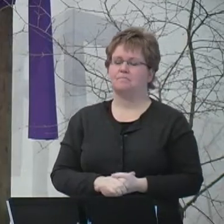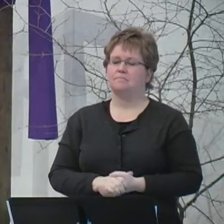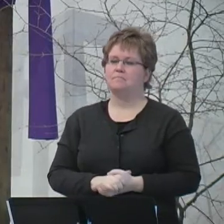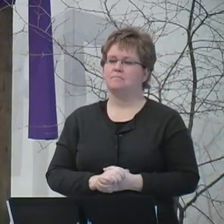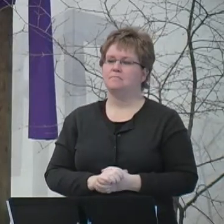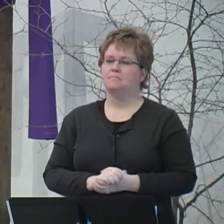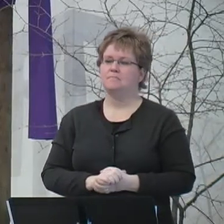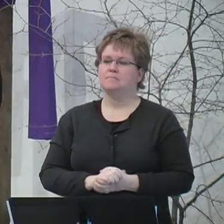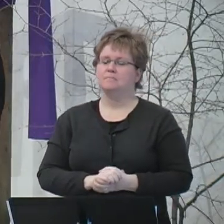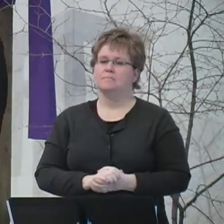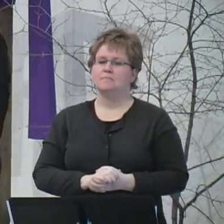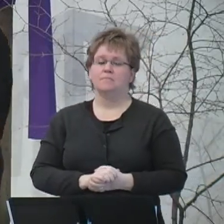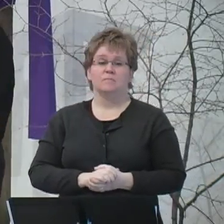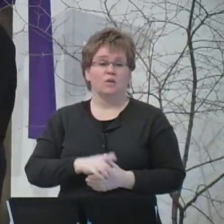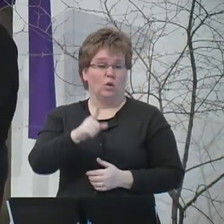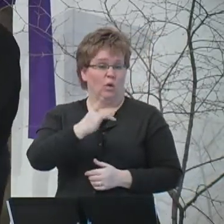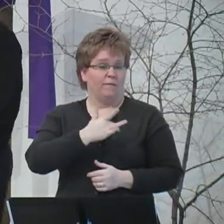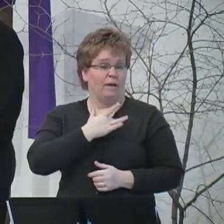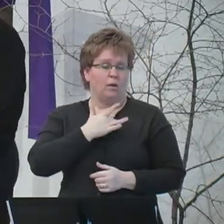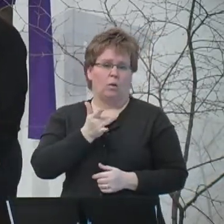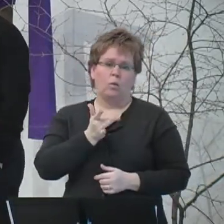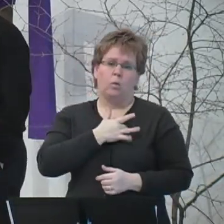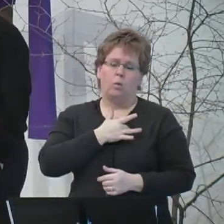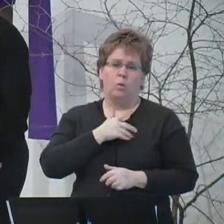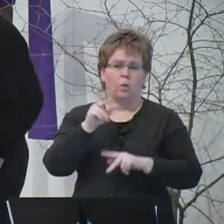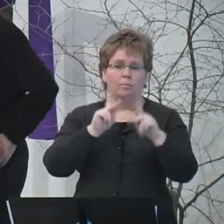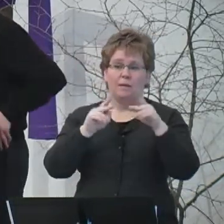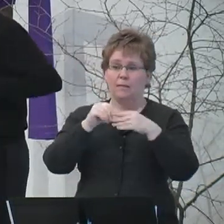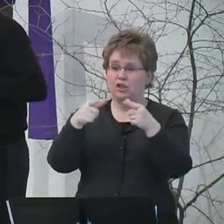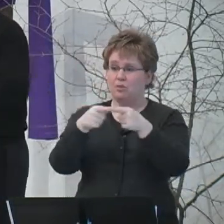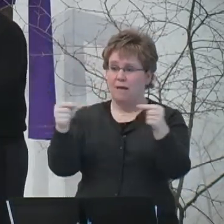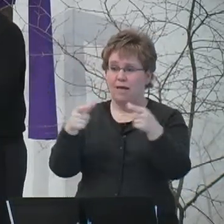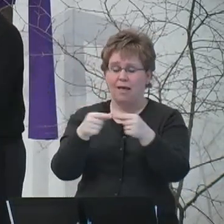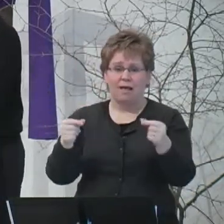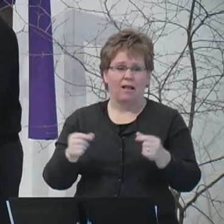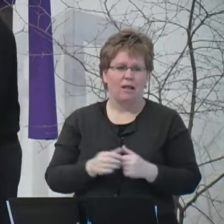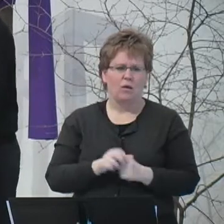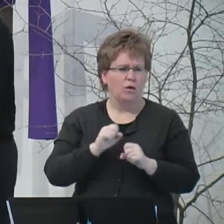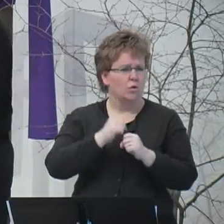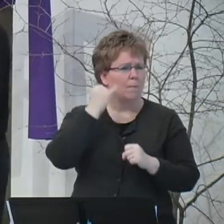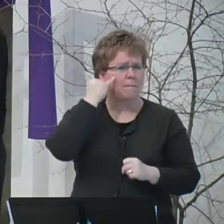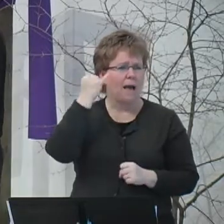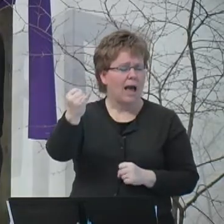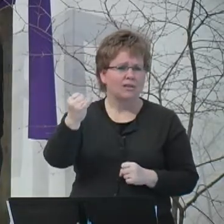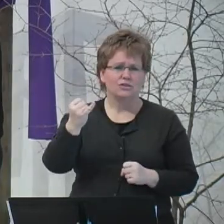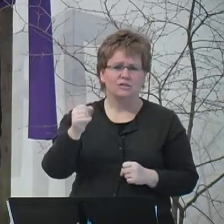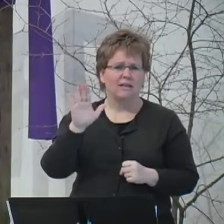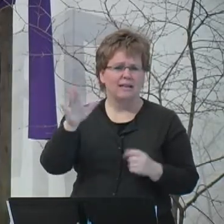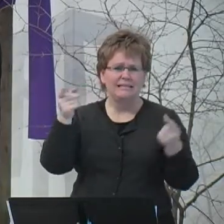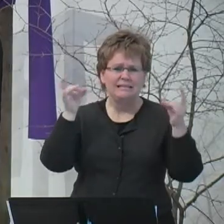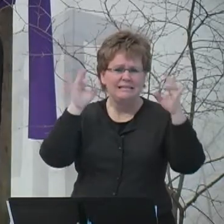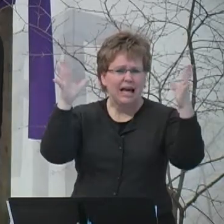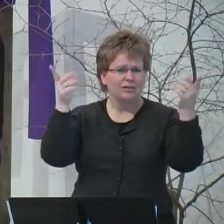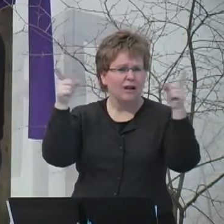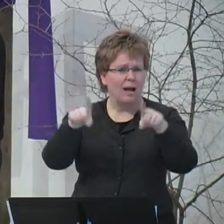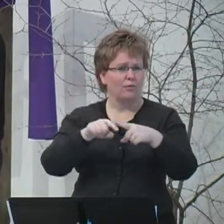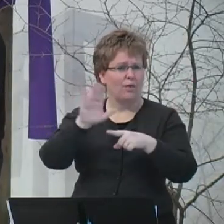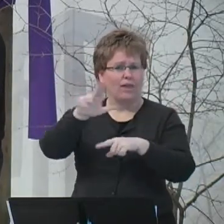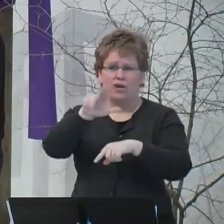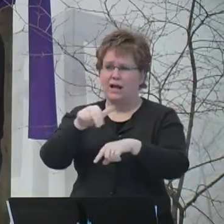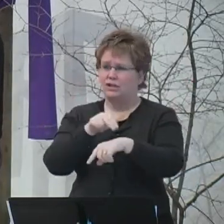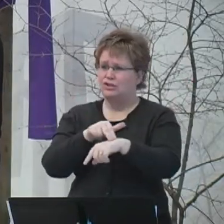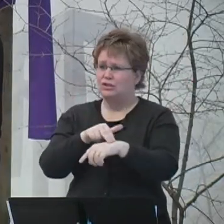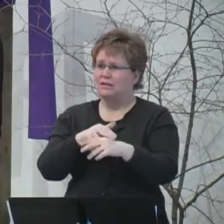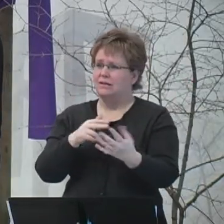Doesn't your heart go out to the people of Japan? I mean, they must be reeling from the disasters that struck their nation.